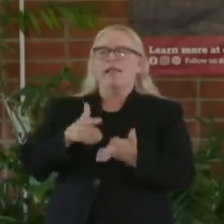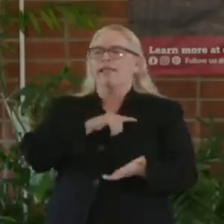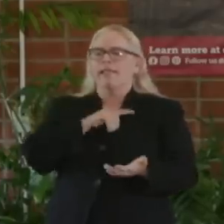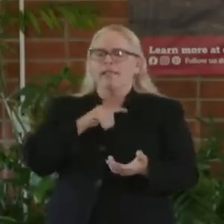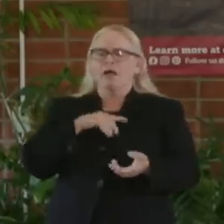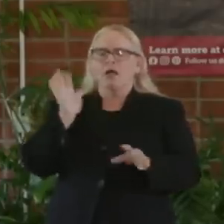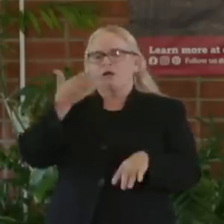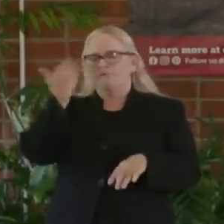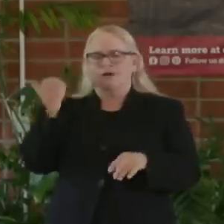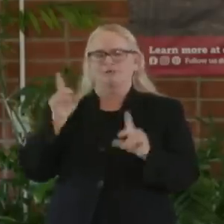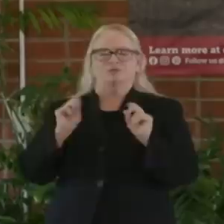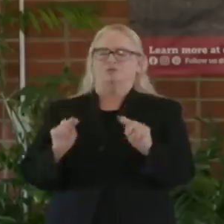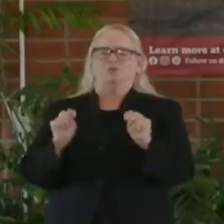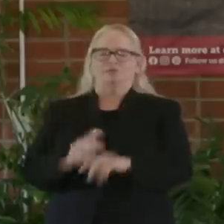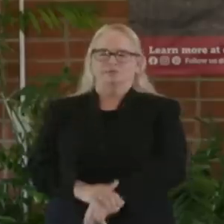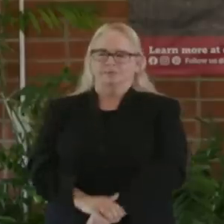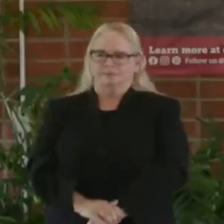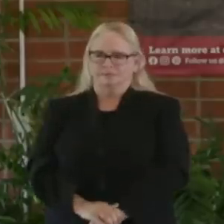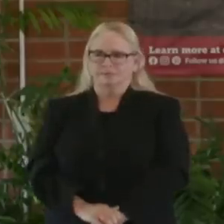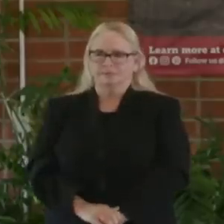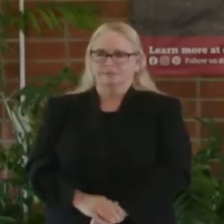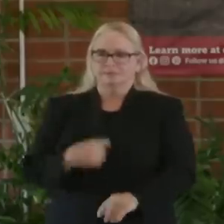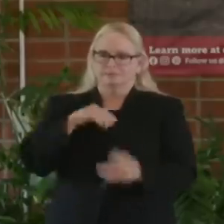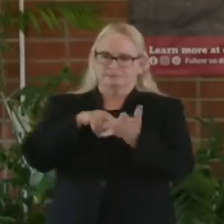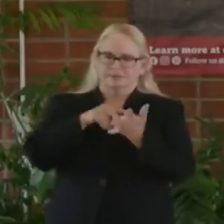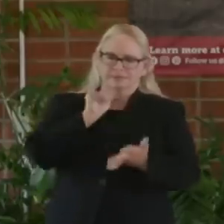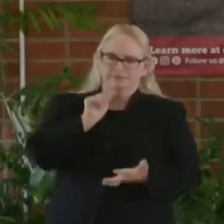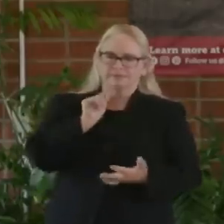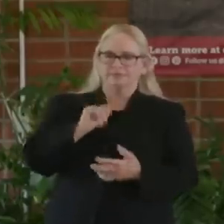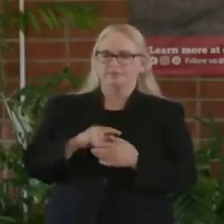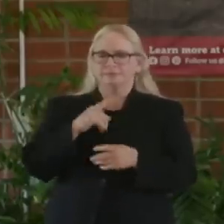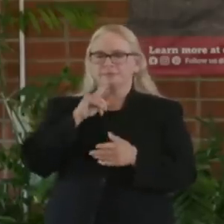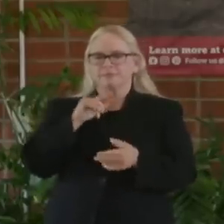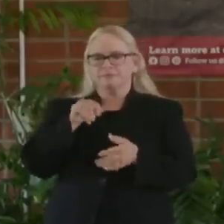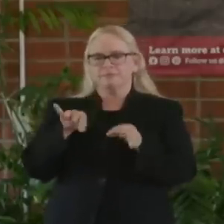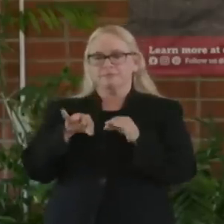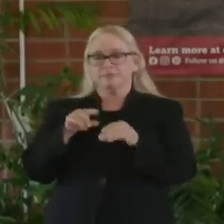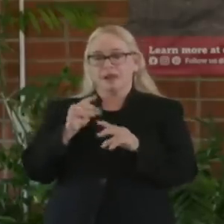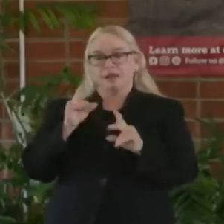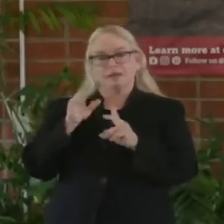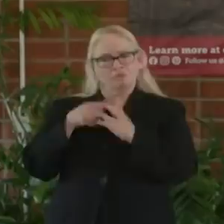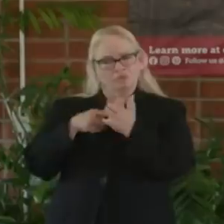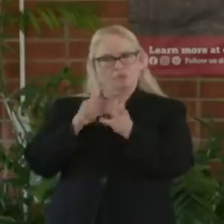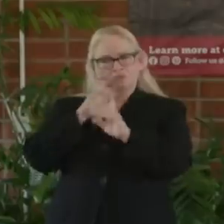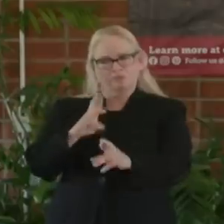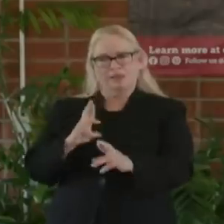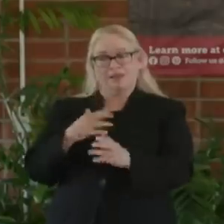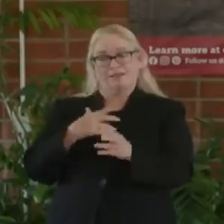are. And so, again, I say this with absolute admiration and respect for